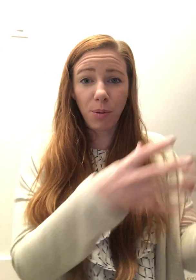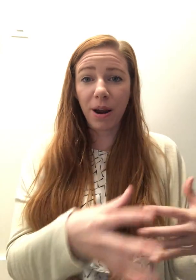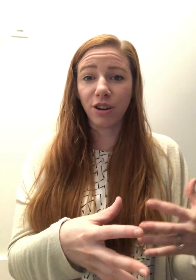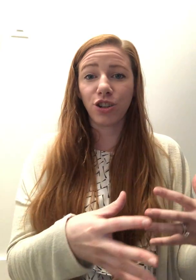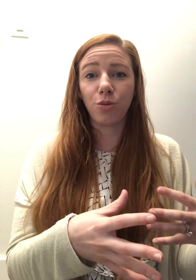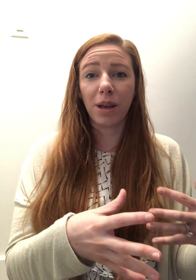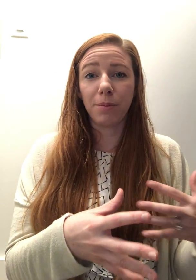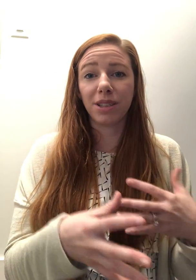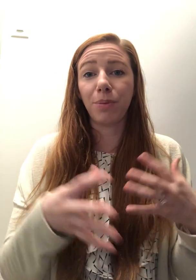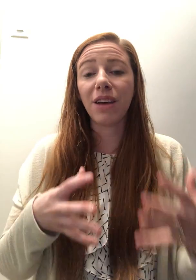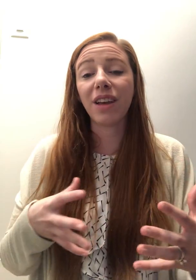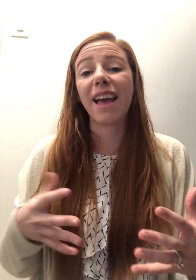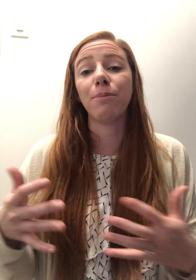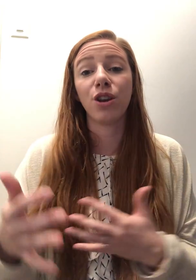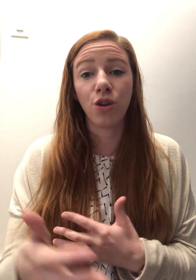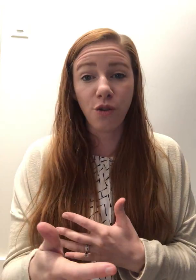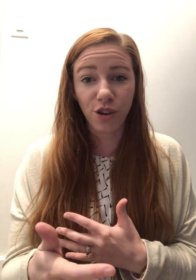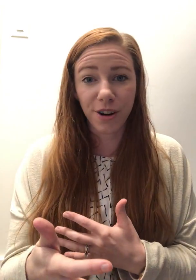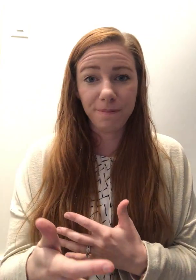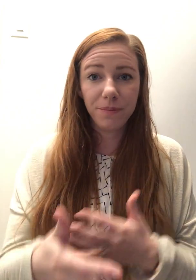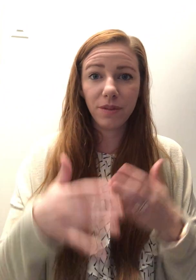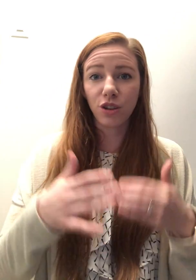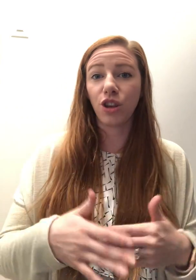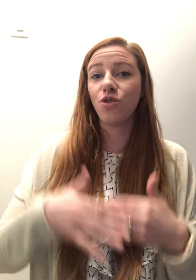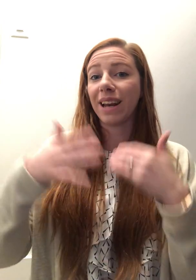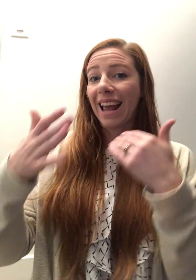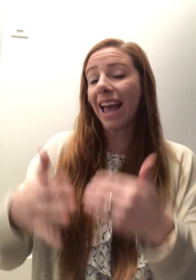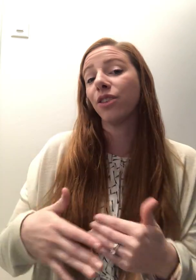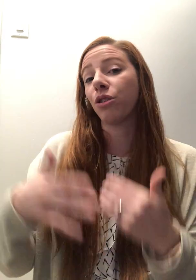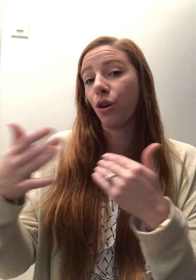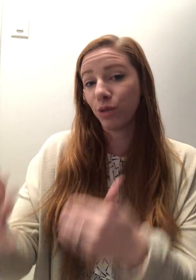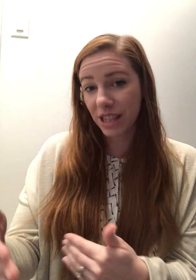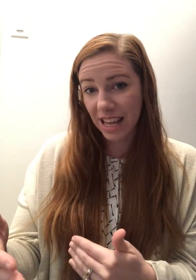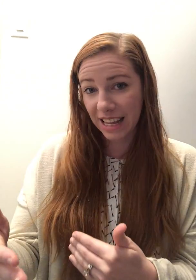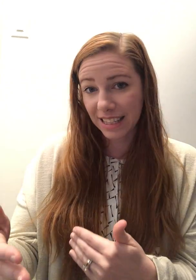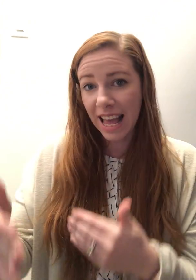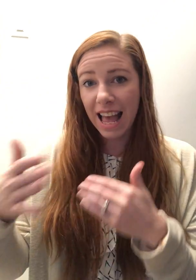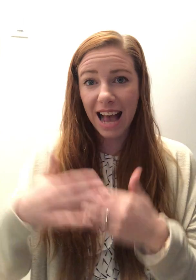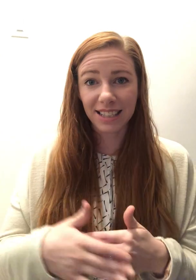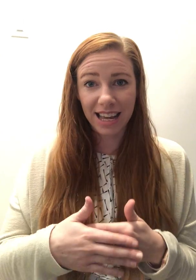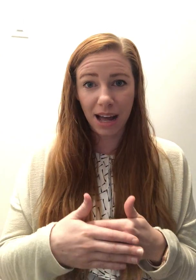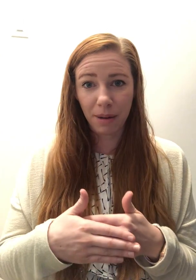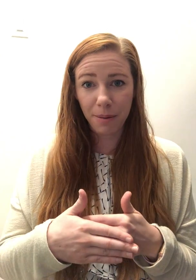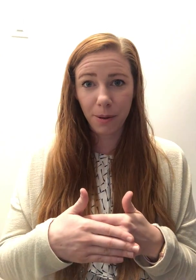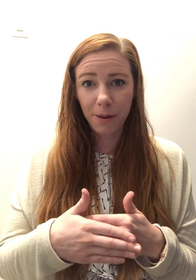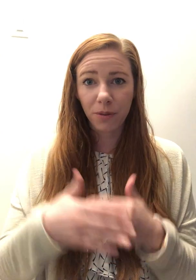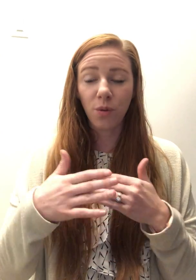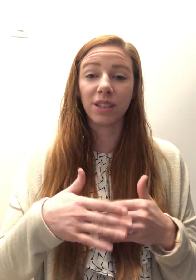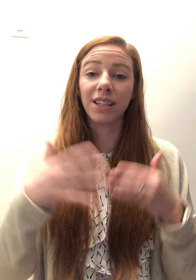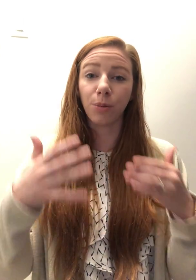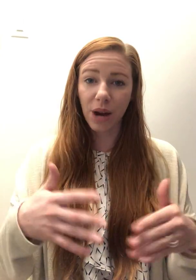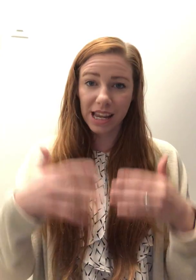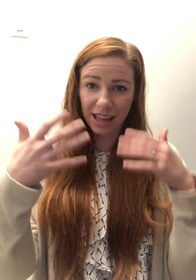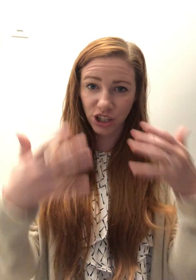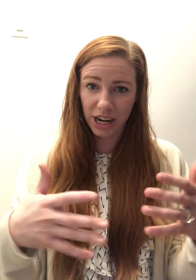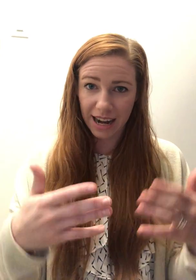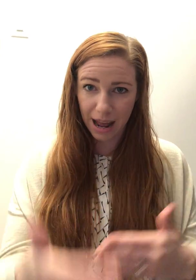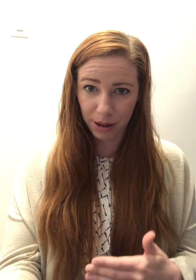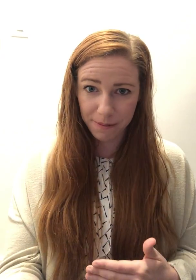be prepared to be able to pivot and maneuver so that you can handle those things as they come up while still breaking that chain habit.